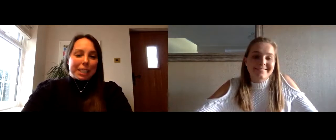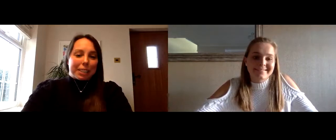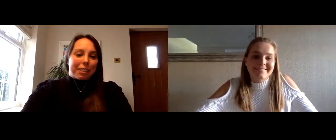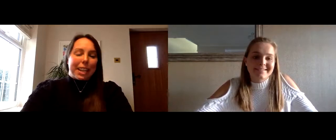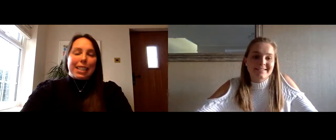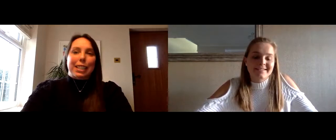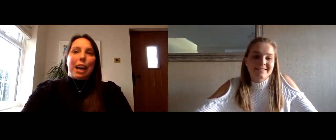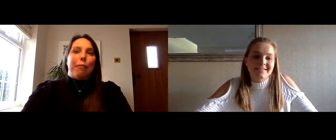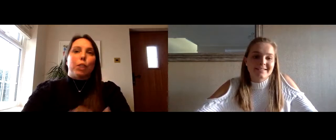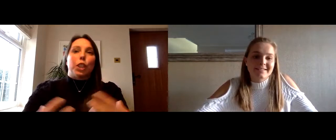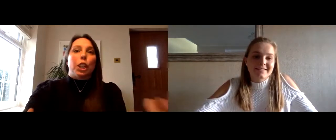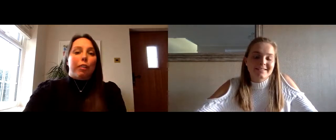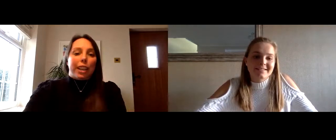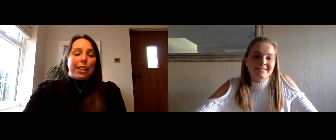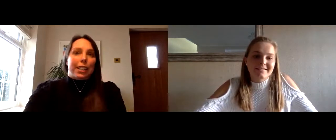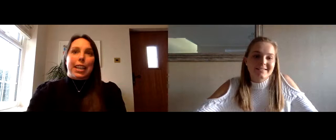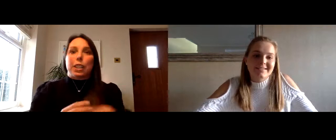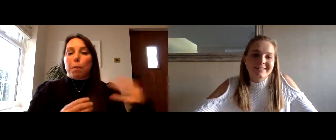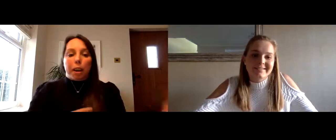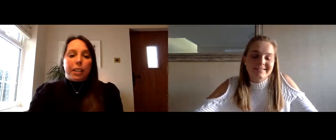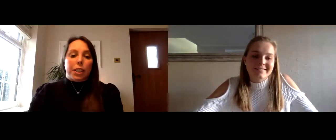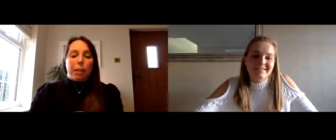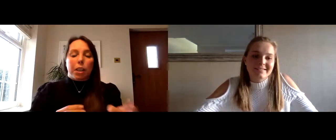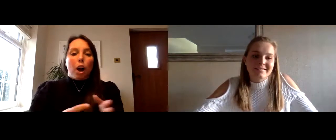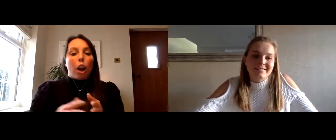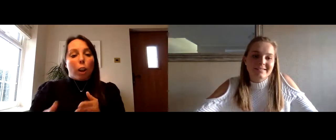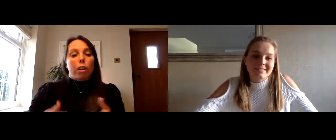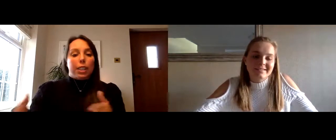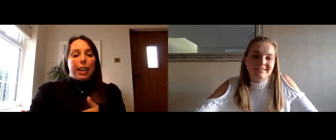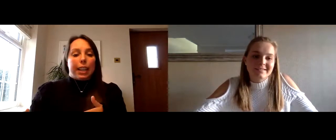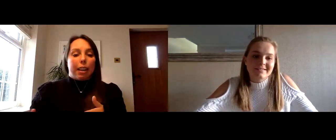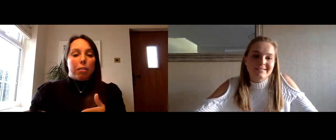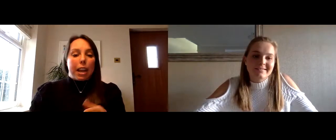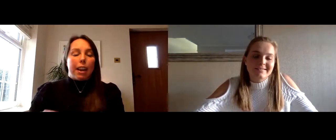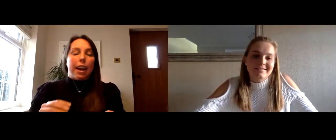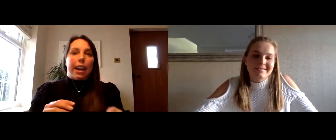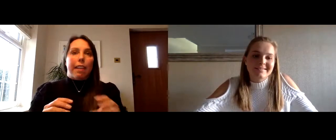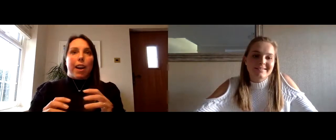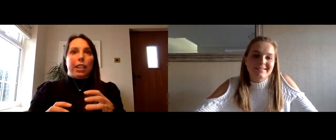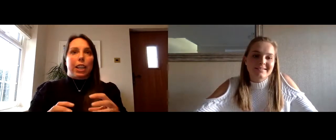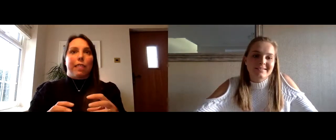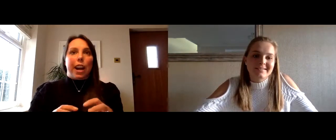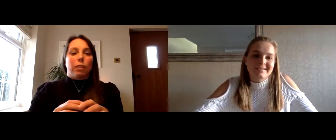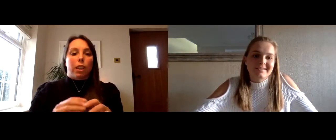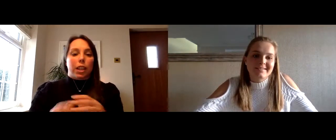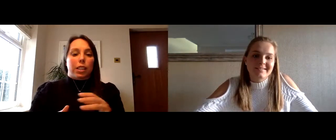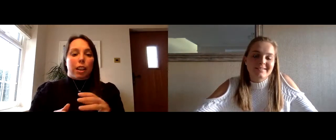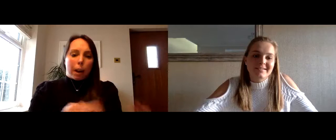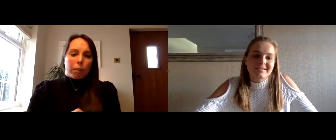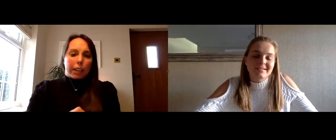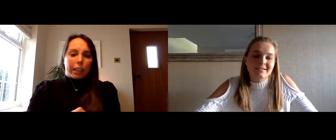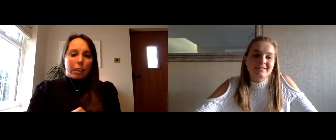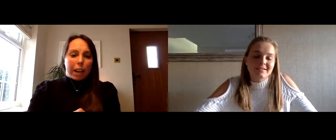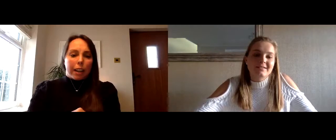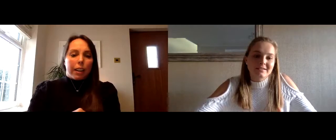veterinary degrees um done university done apprenticeships alongside their career and they've actually found that it's